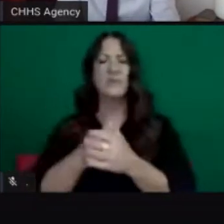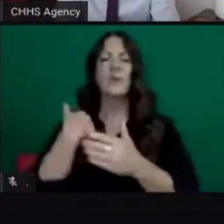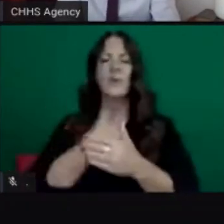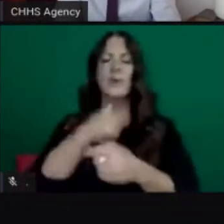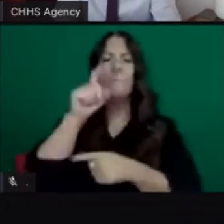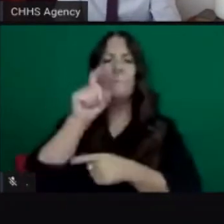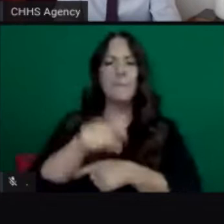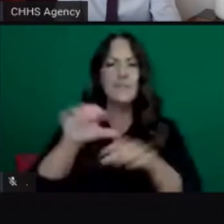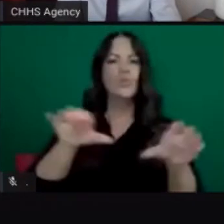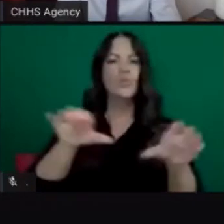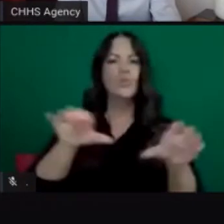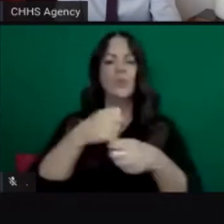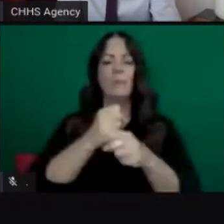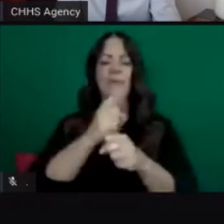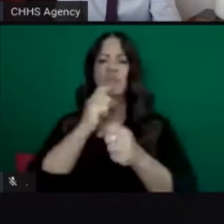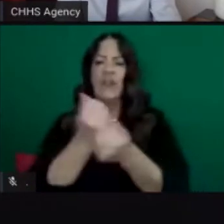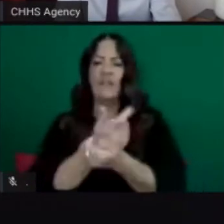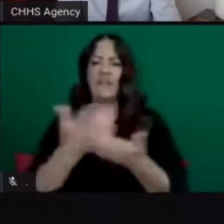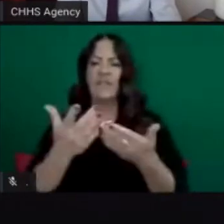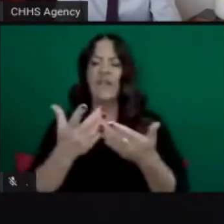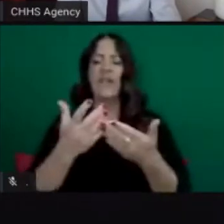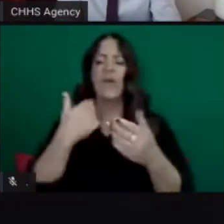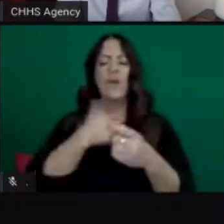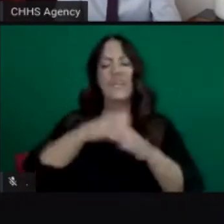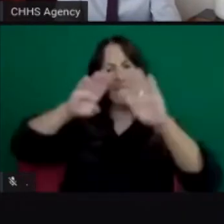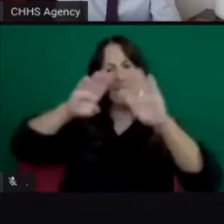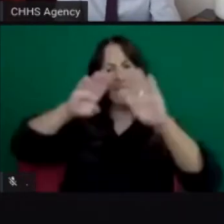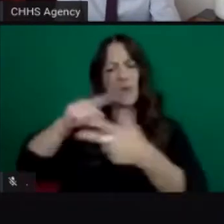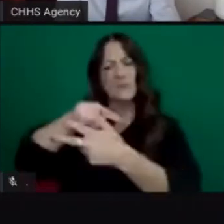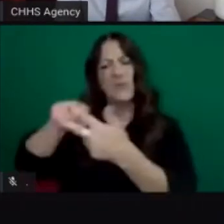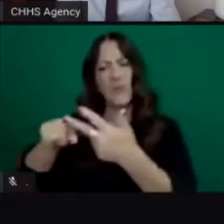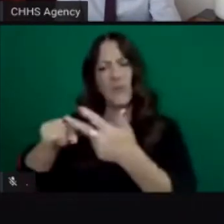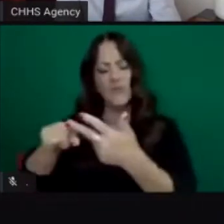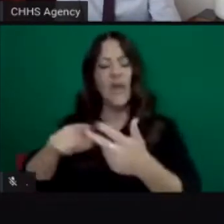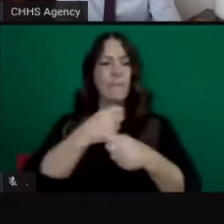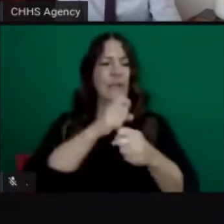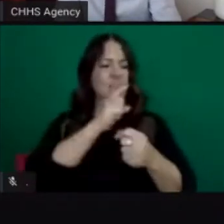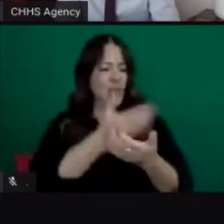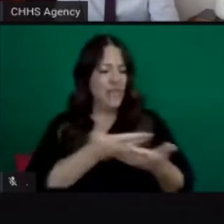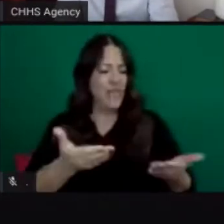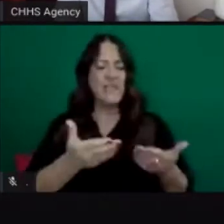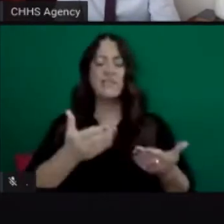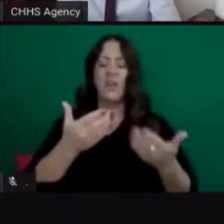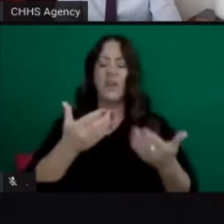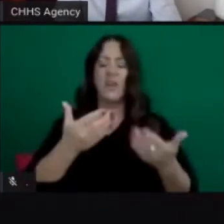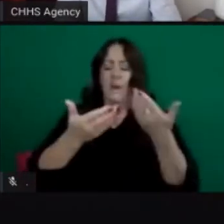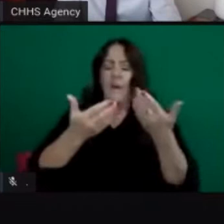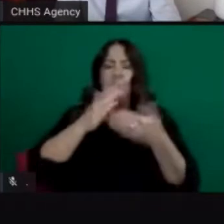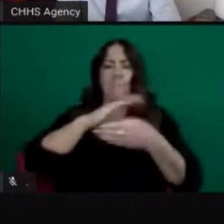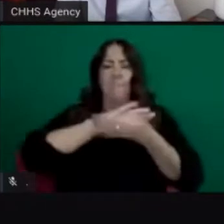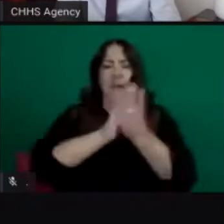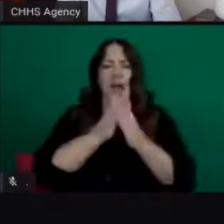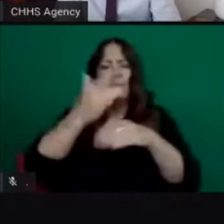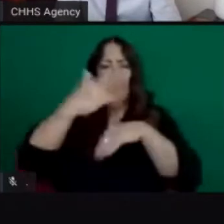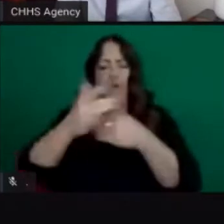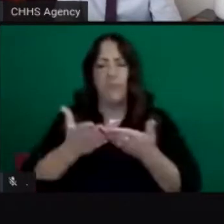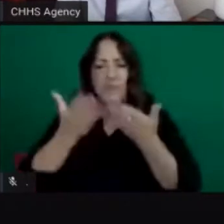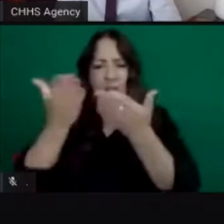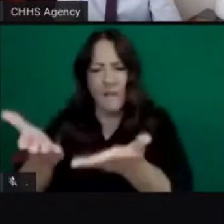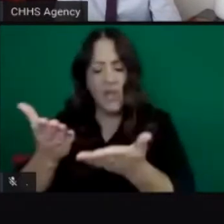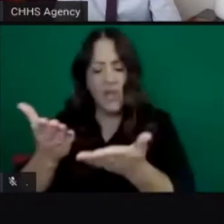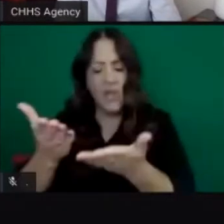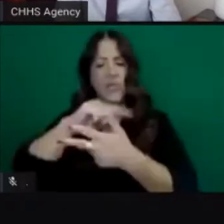happens if we don't make these prioritizations and resources and we need to target those resources to our